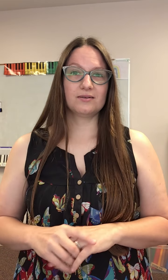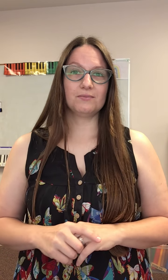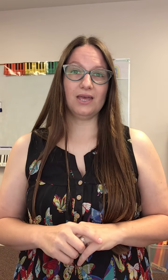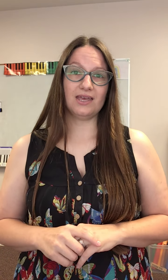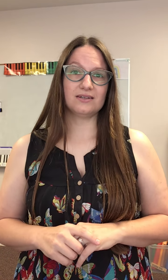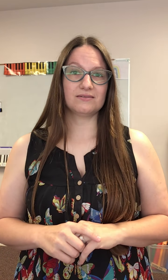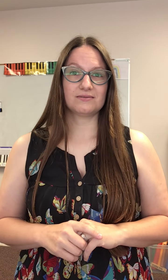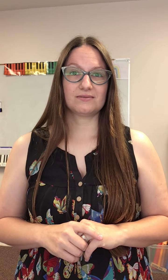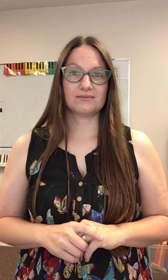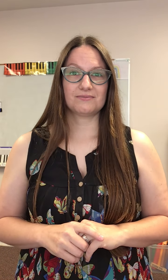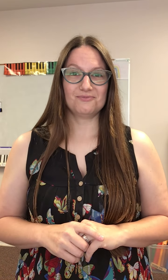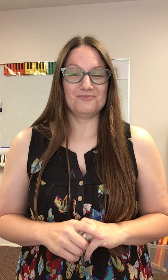bed